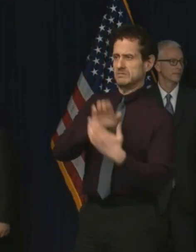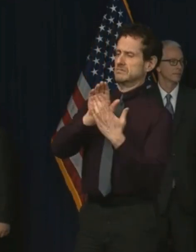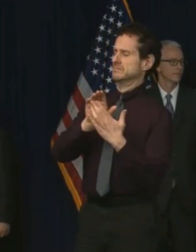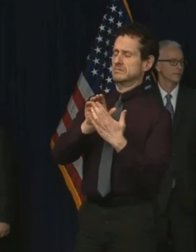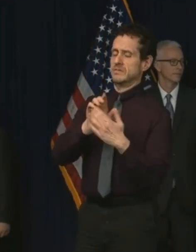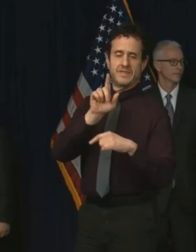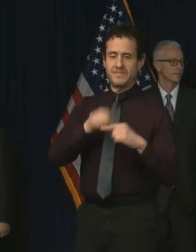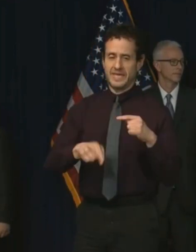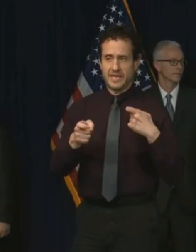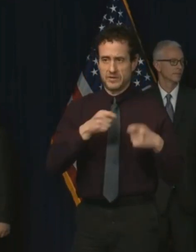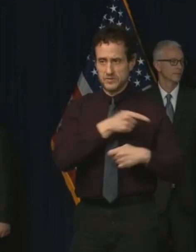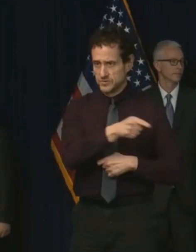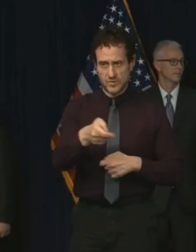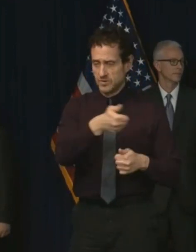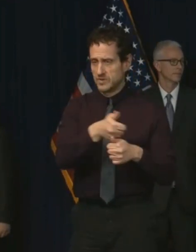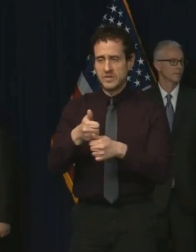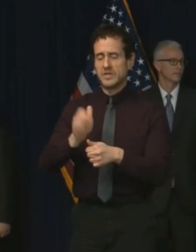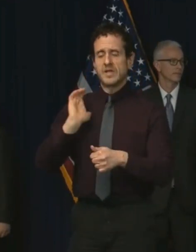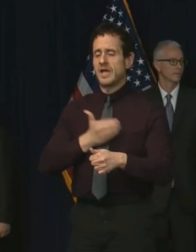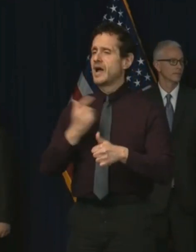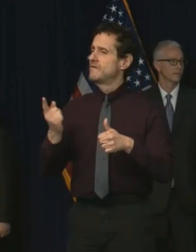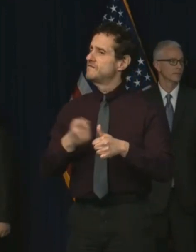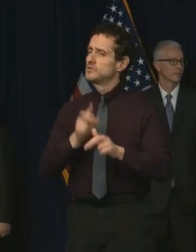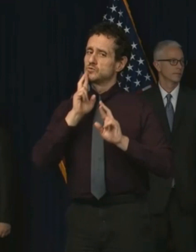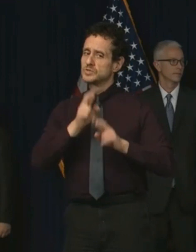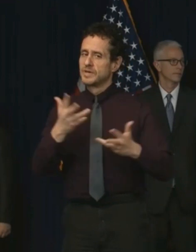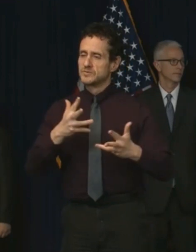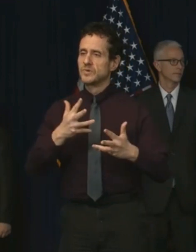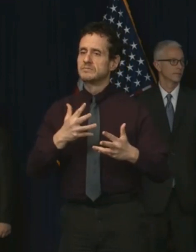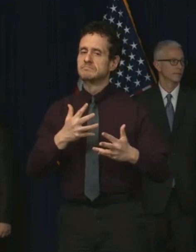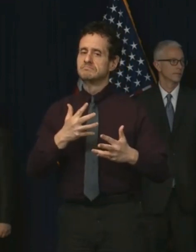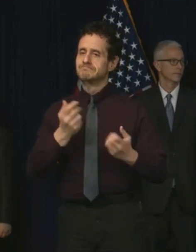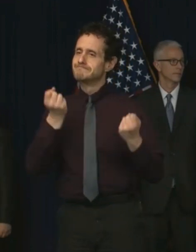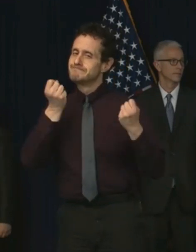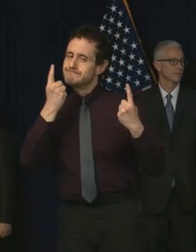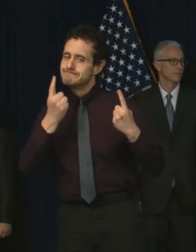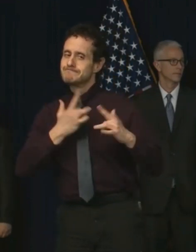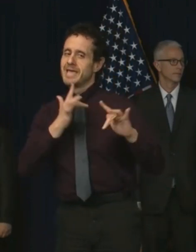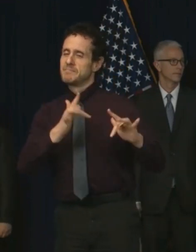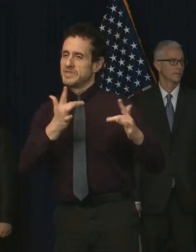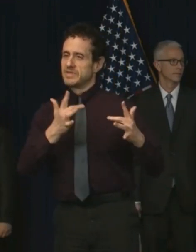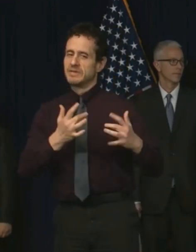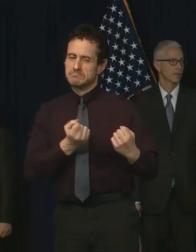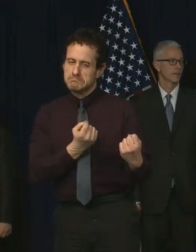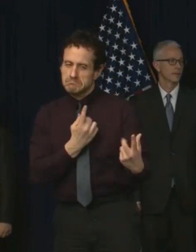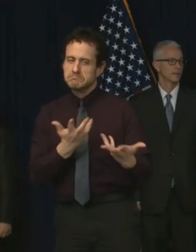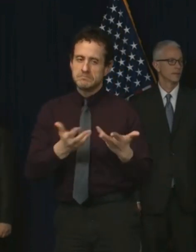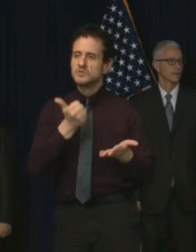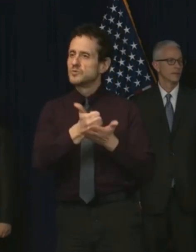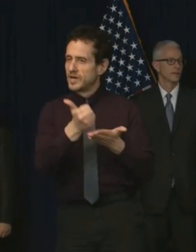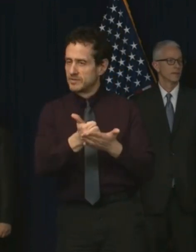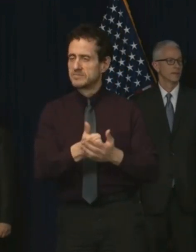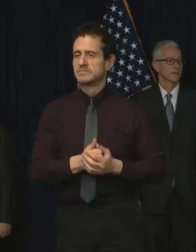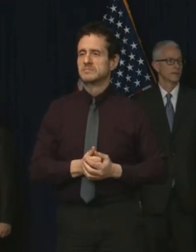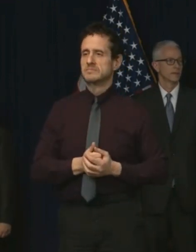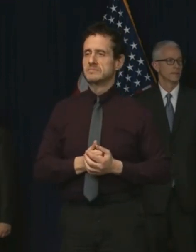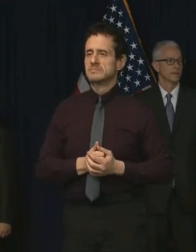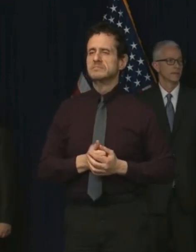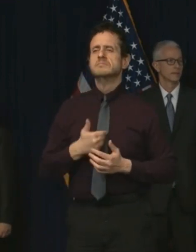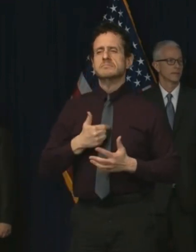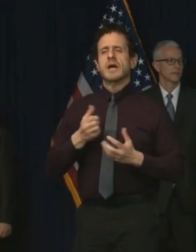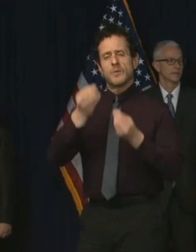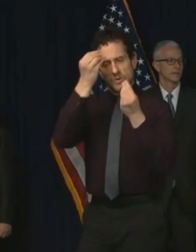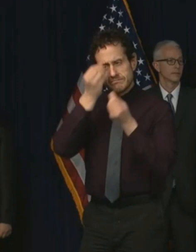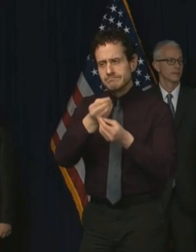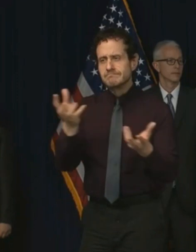Our first response must be empathy. I want to end with a message for our students, who I know